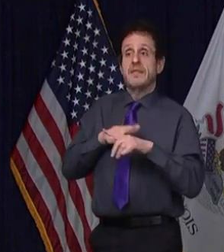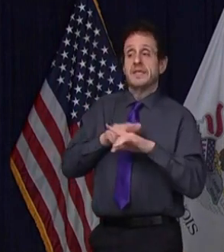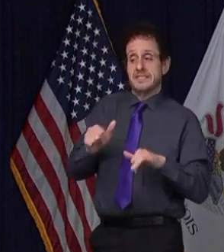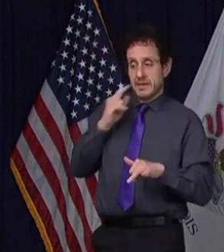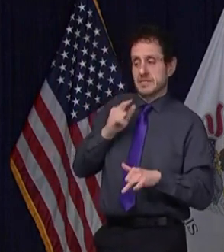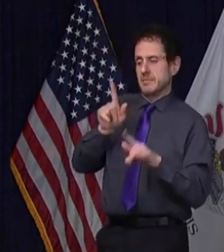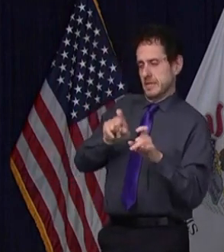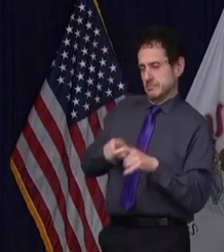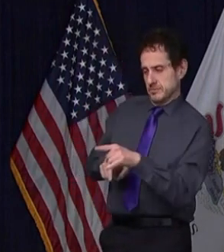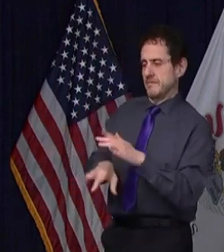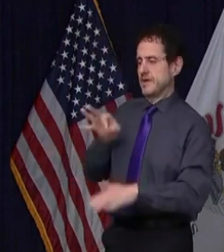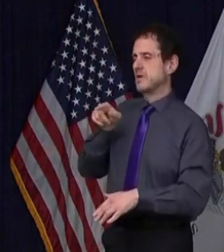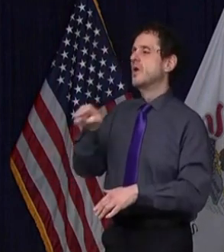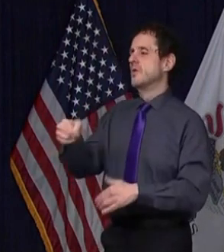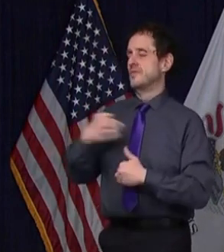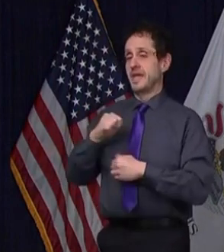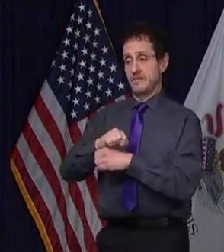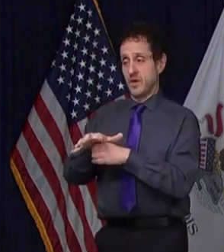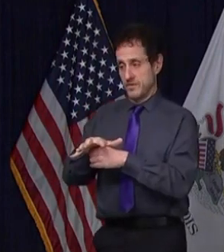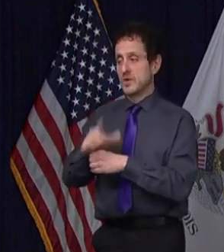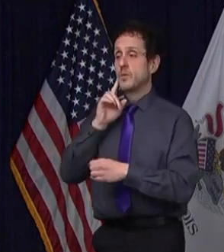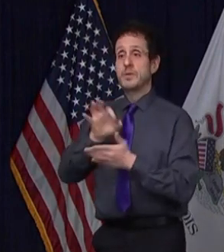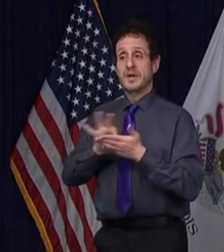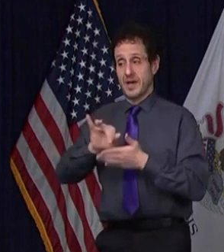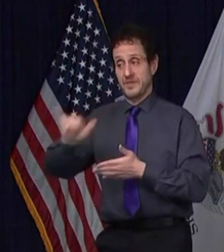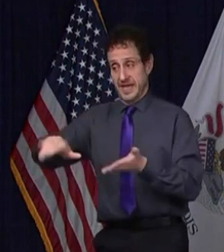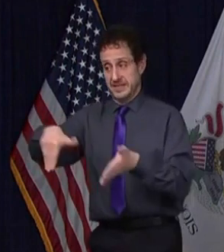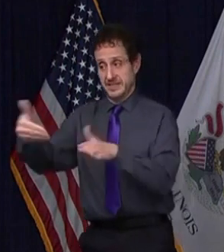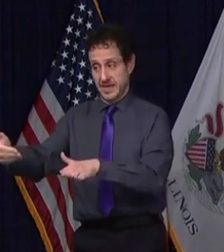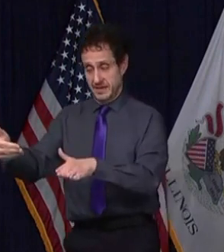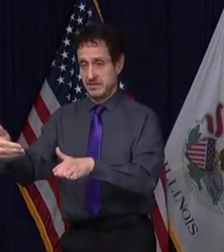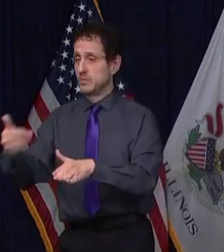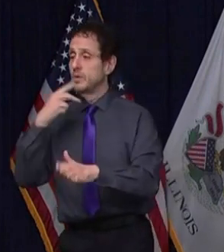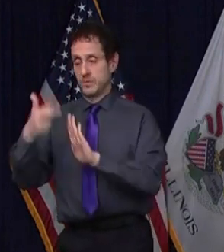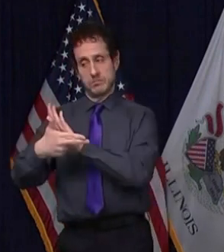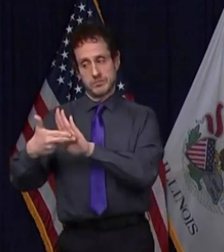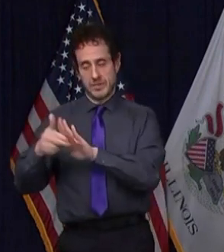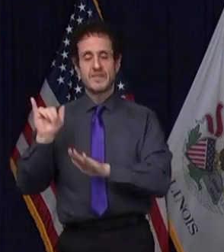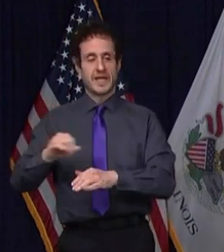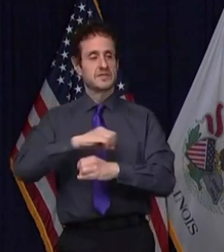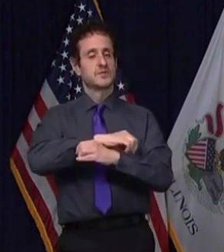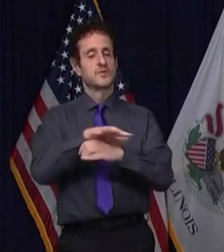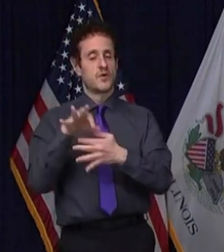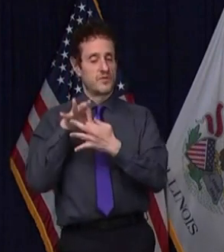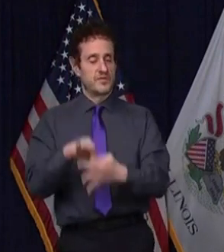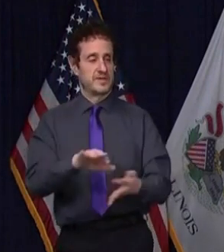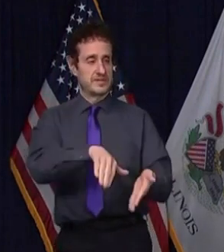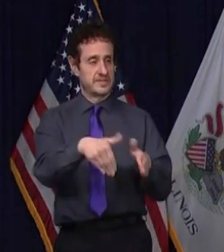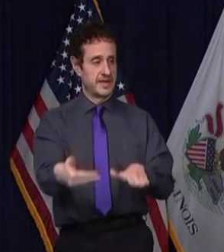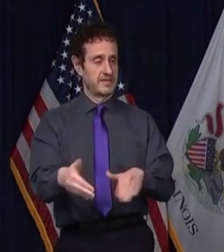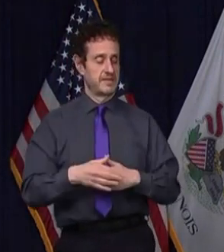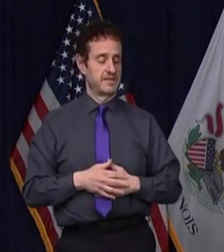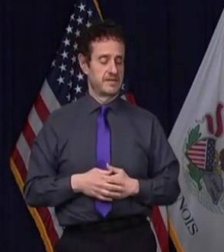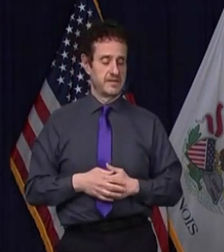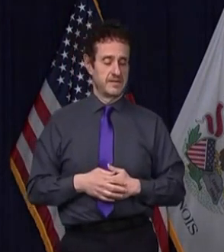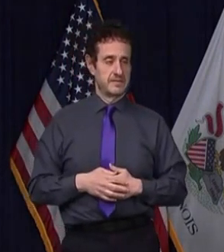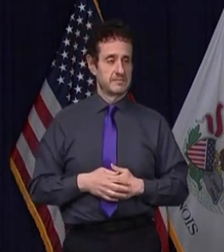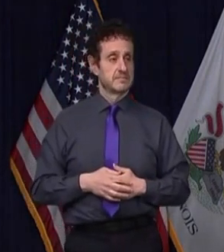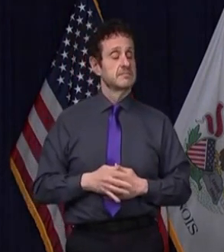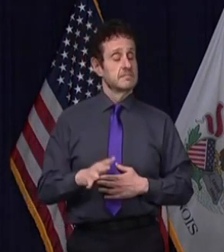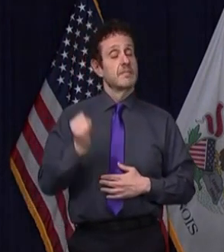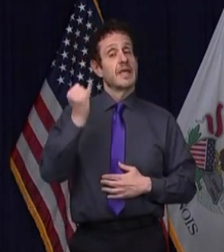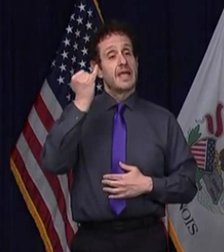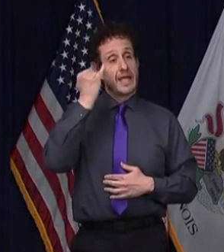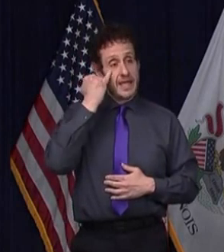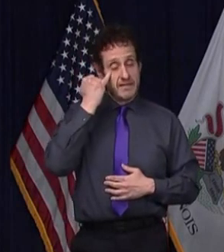were found to have COVID, that would be counted as a COVID death. It means that technically, even if you died of